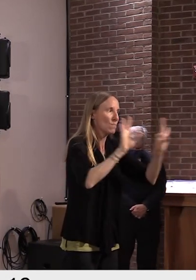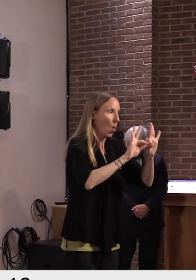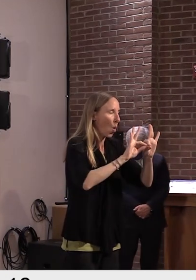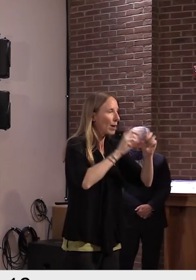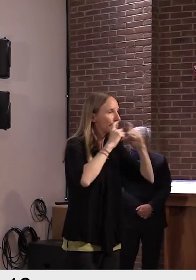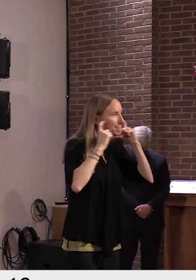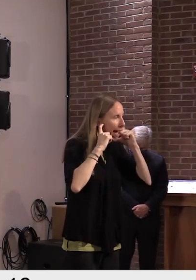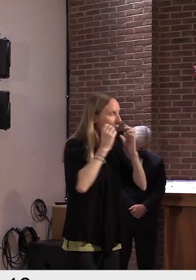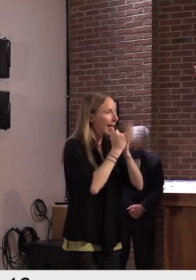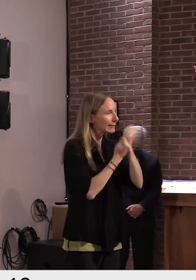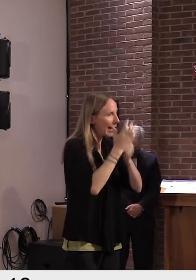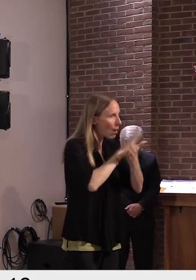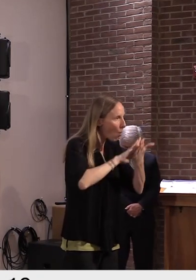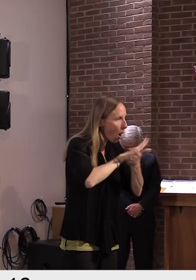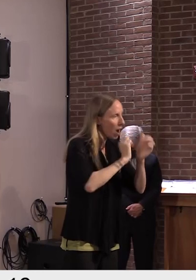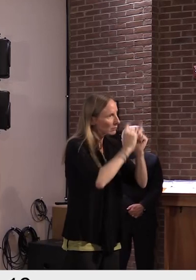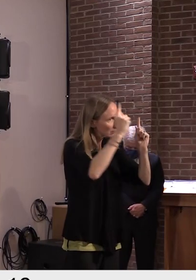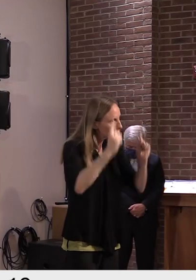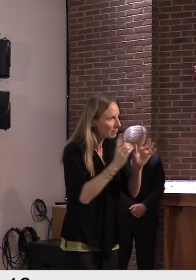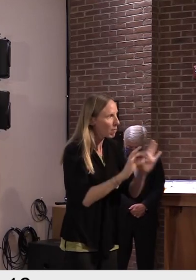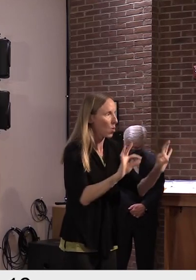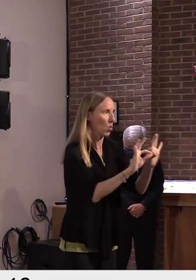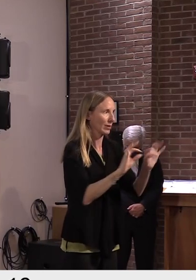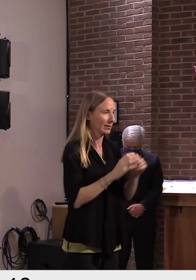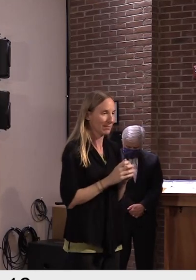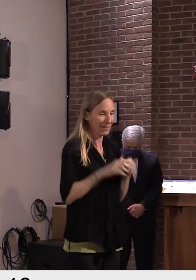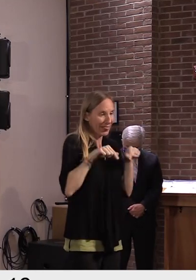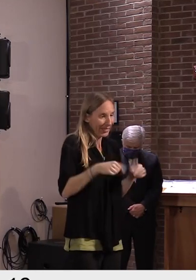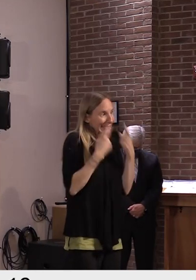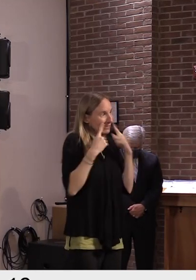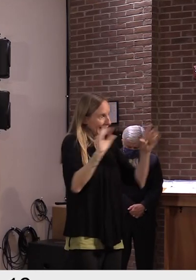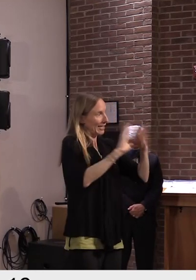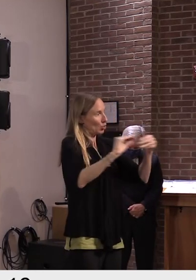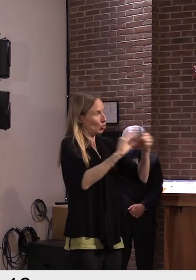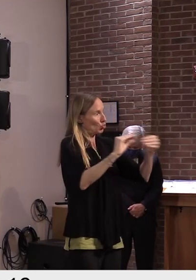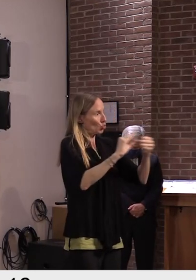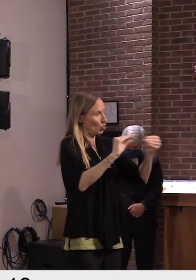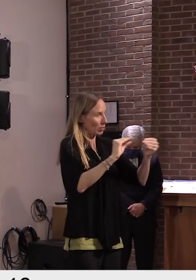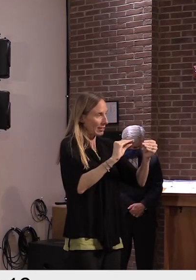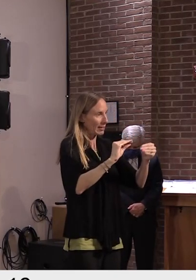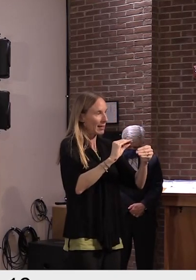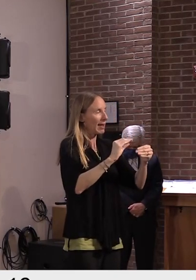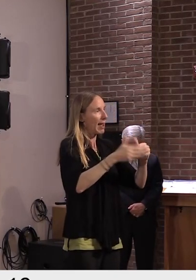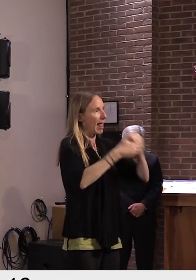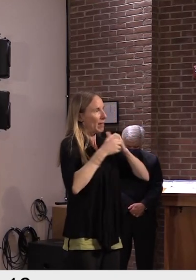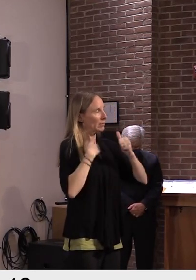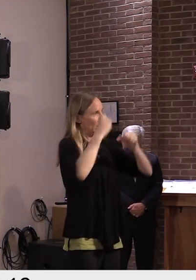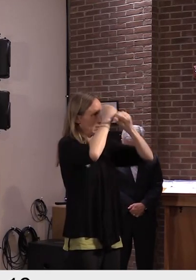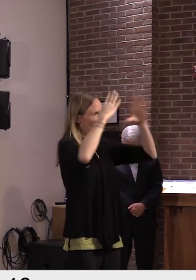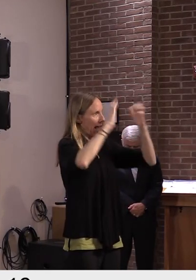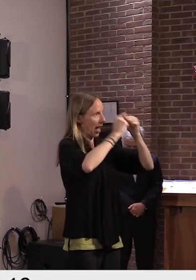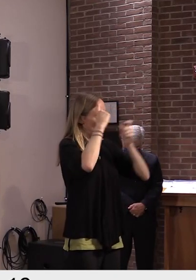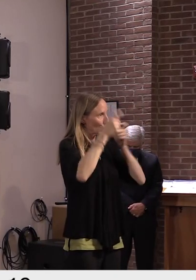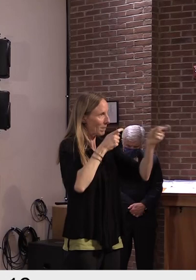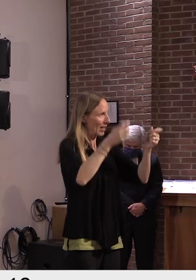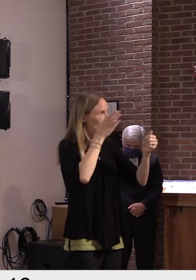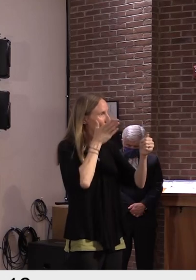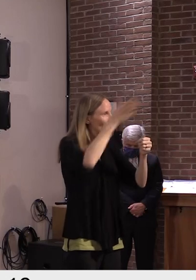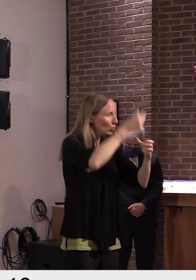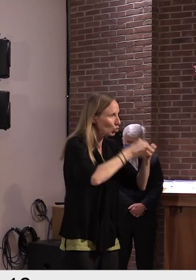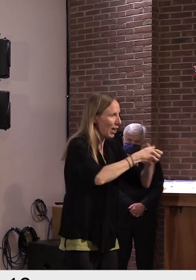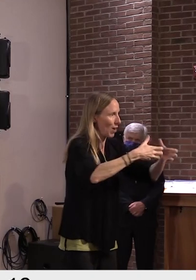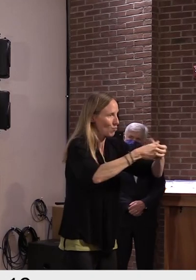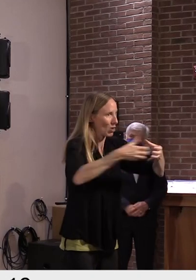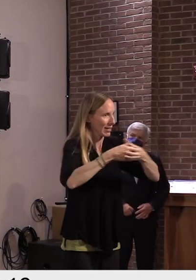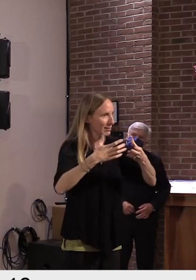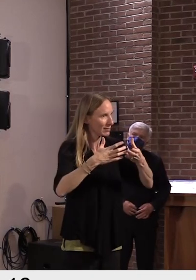success story on many levels, and a good example and a precedent for managing outbreaks. I encourage Vermonters